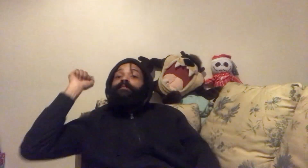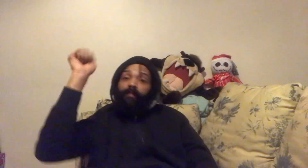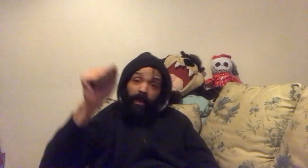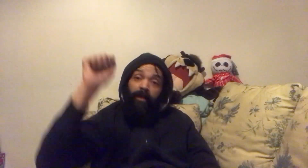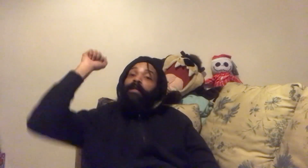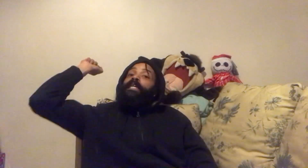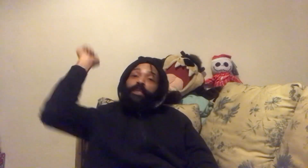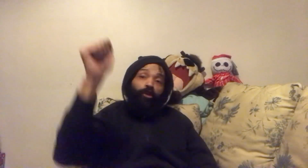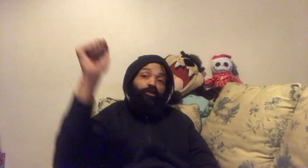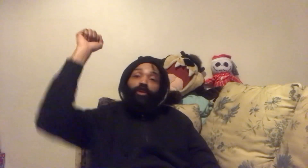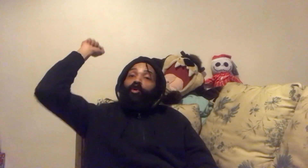YouTube.